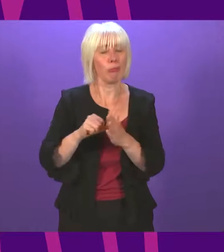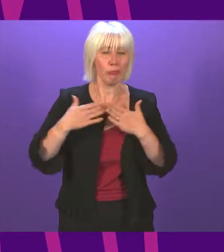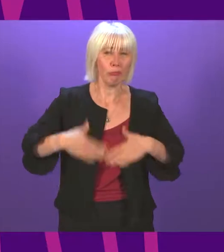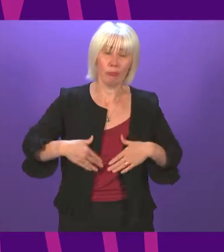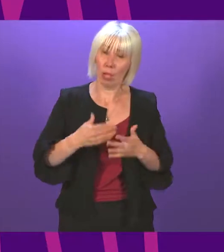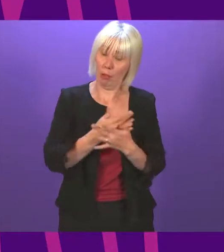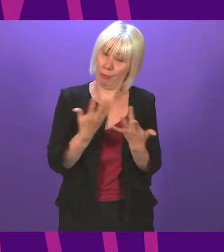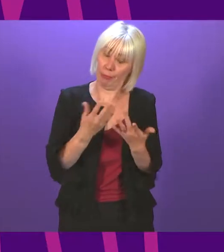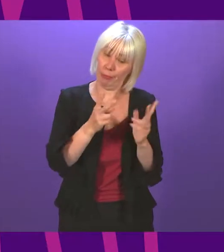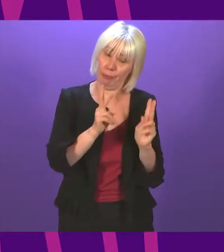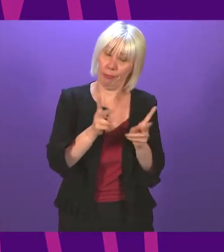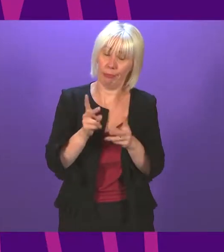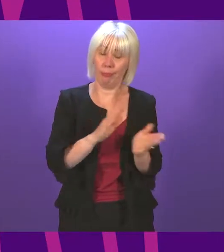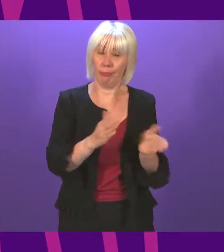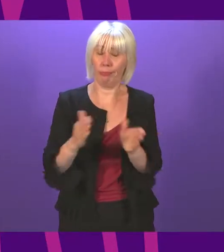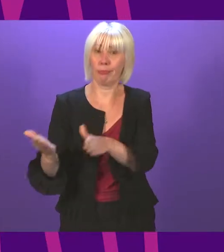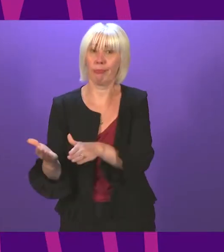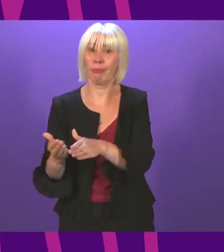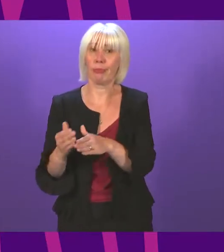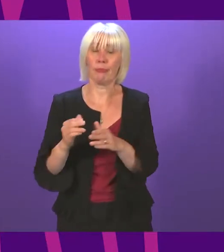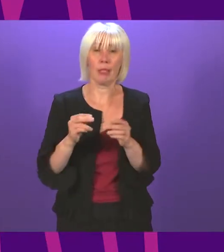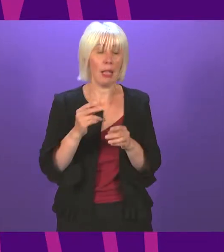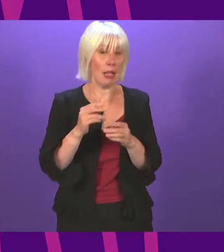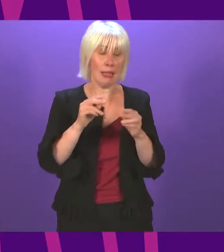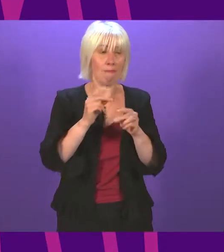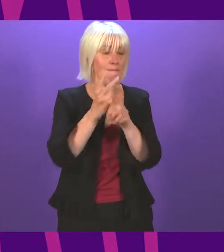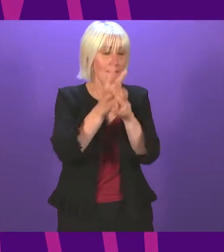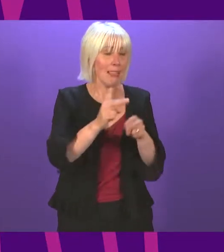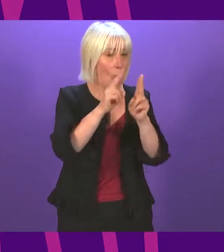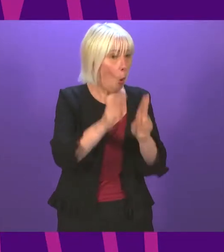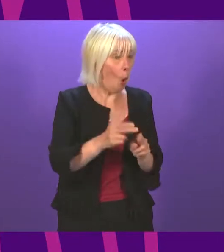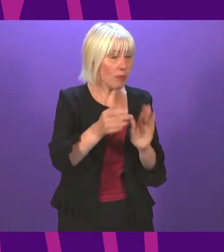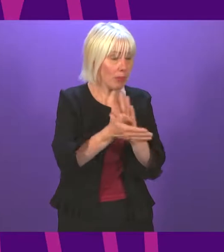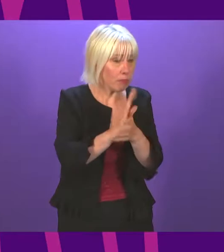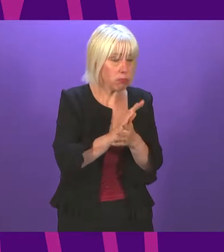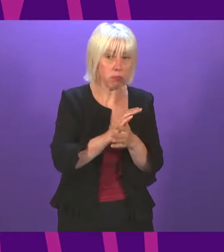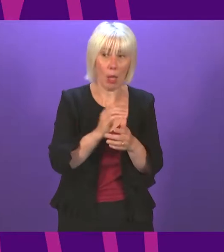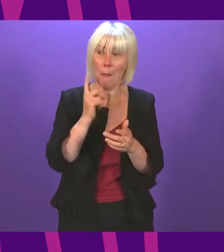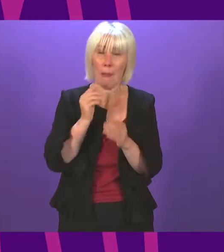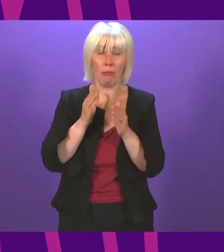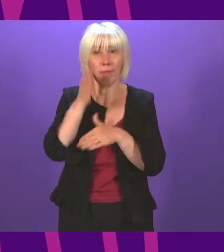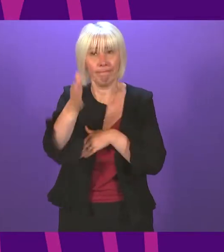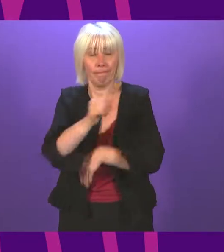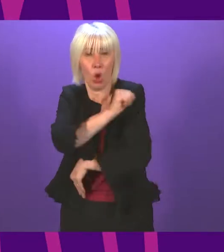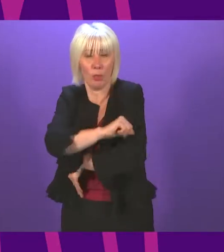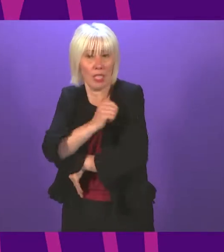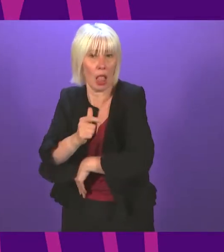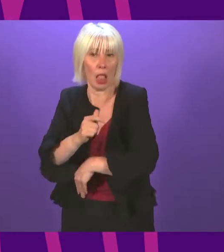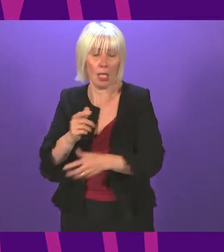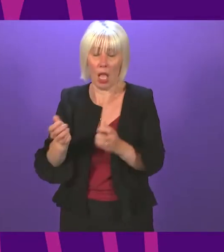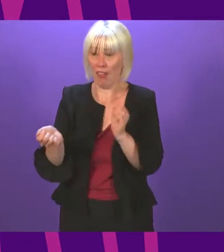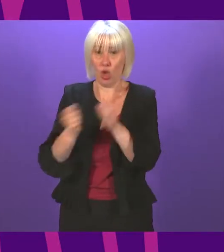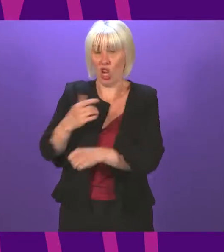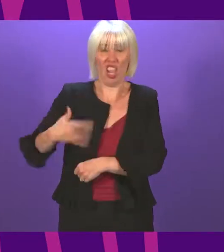We have witnessed this terrible virus devastate care homes, place our loved ones in hospital and change the way we live our lives. The Government's